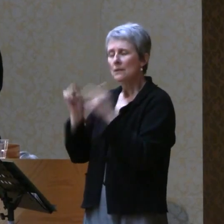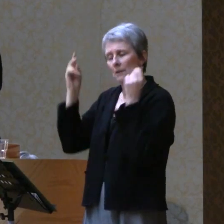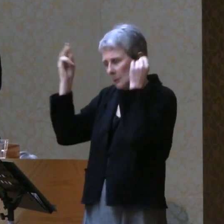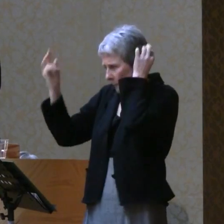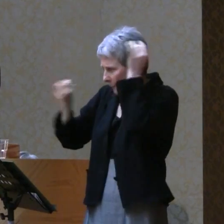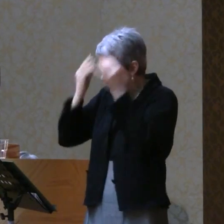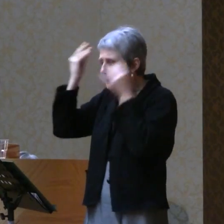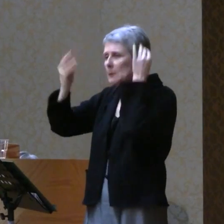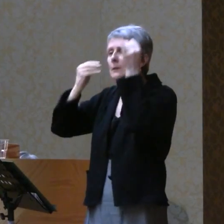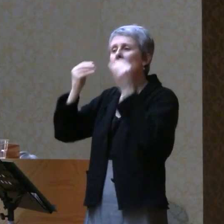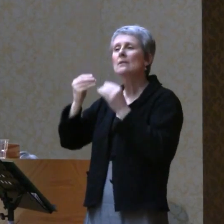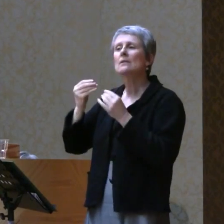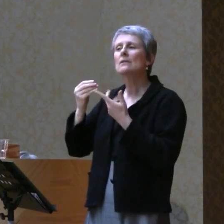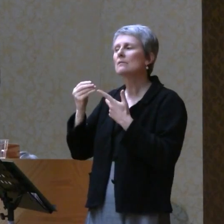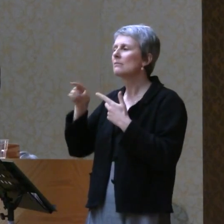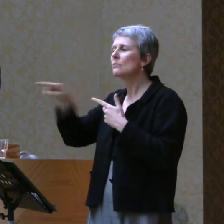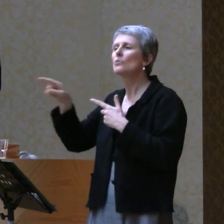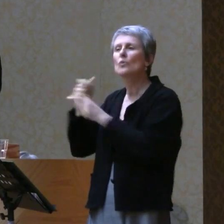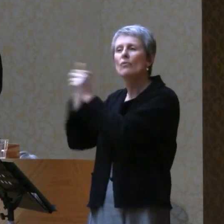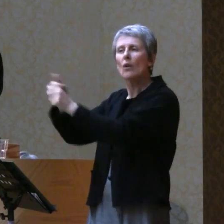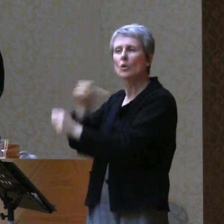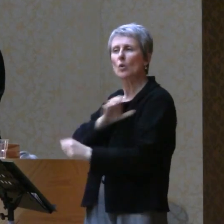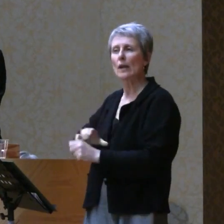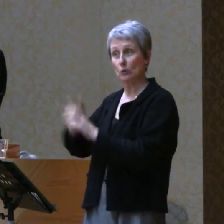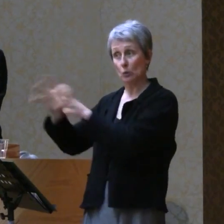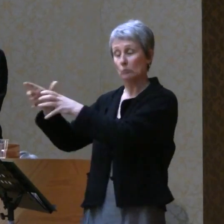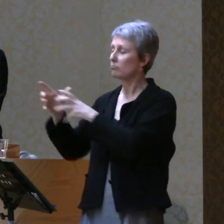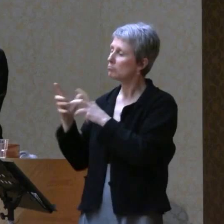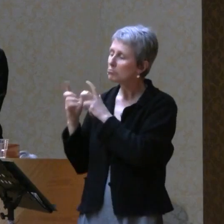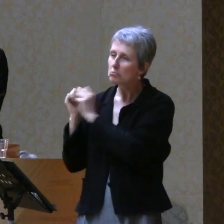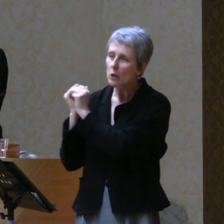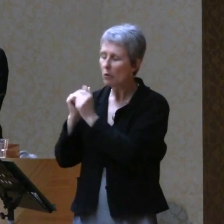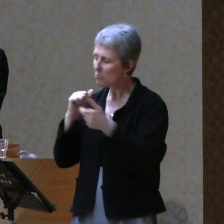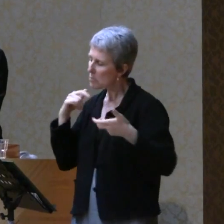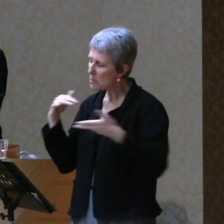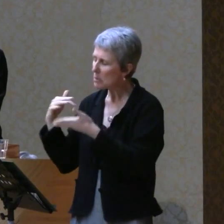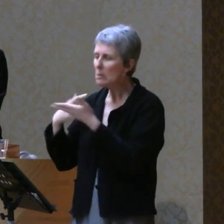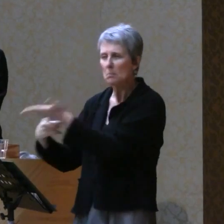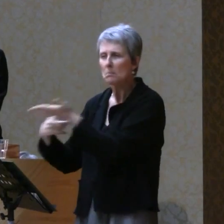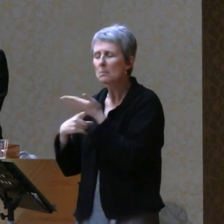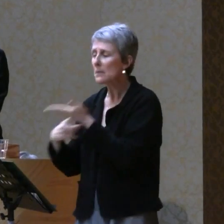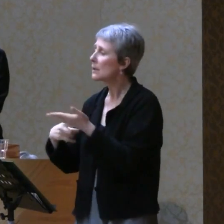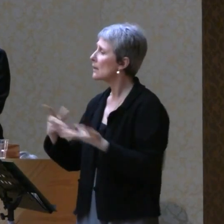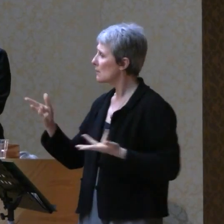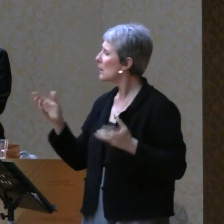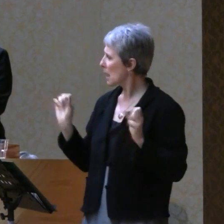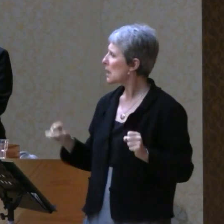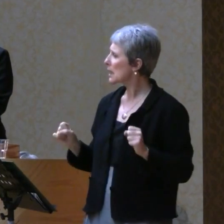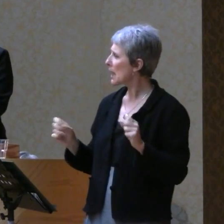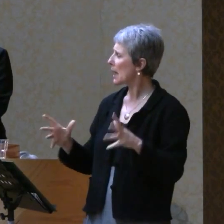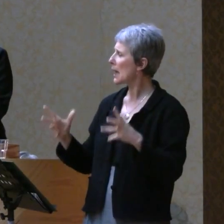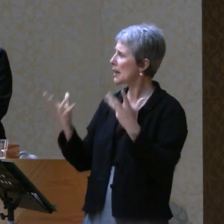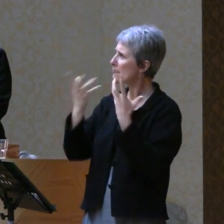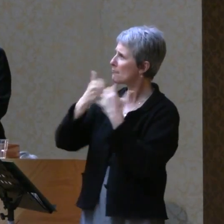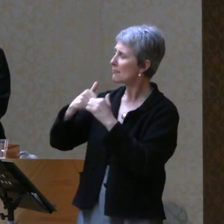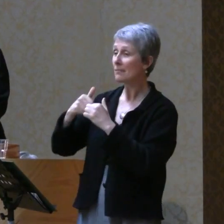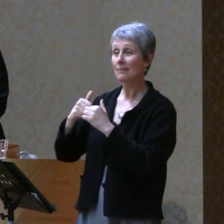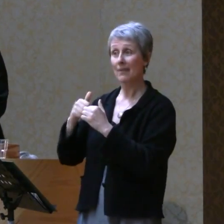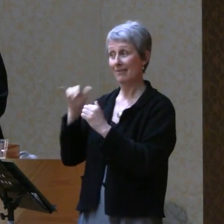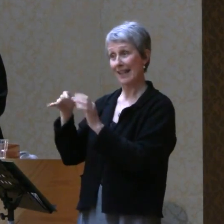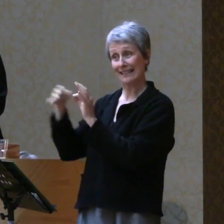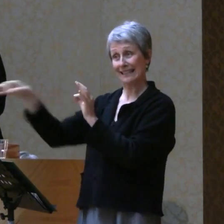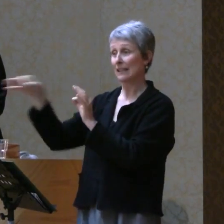particular chapter with my Christian plans in faith. I said, I can reconcile it by the four verses